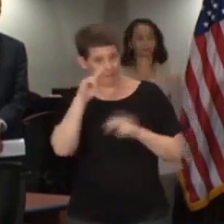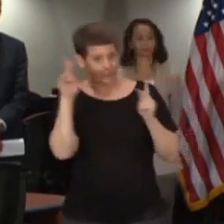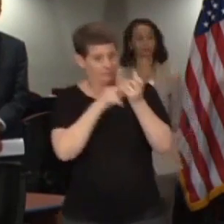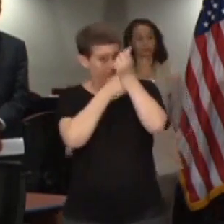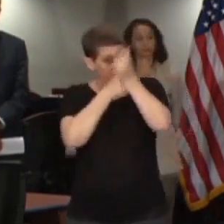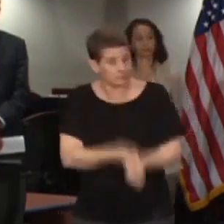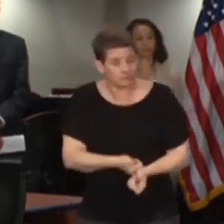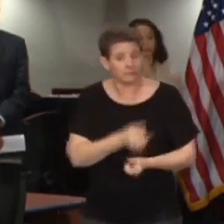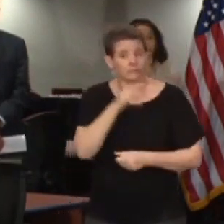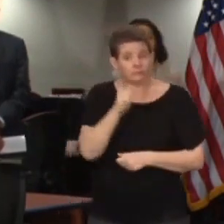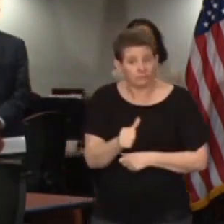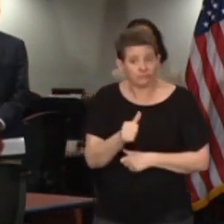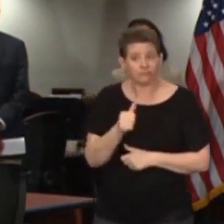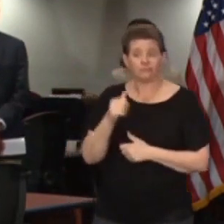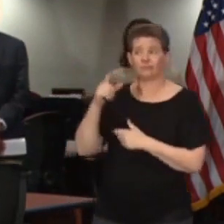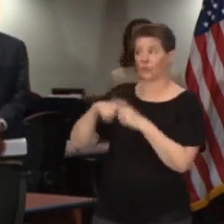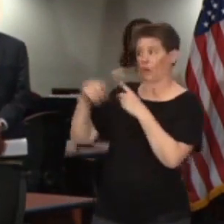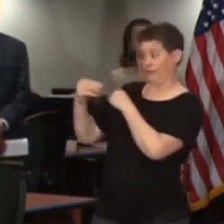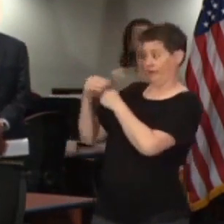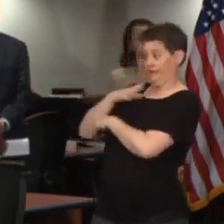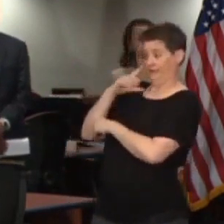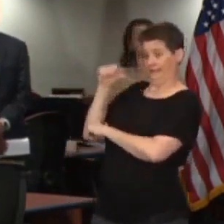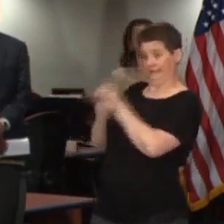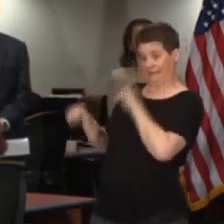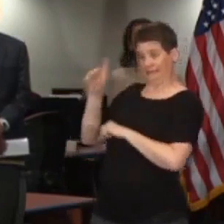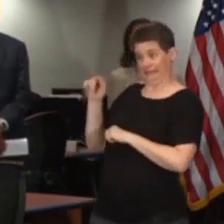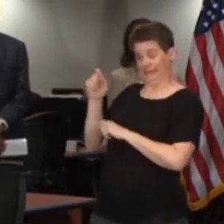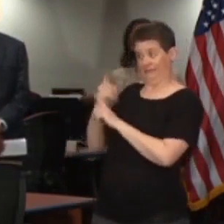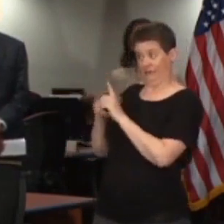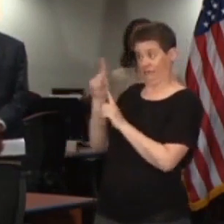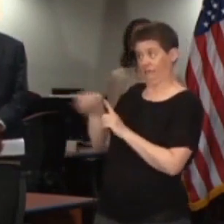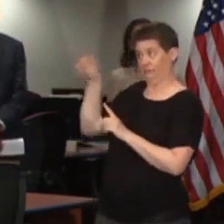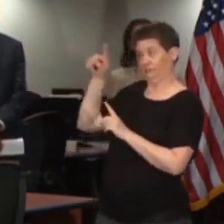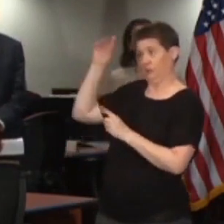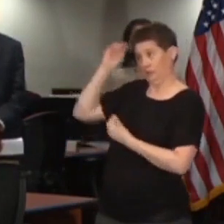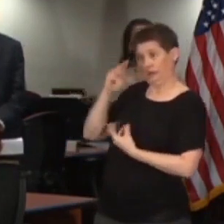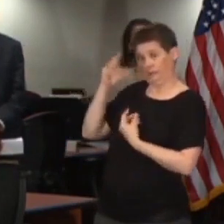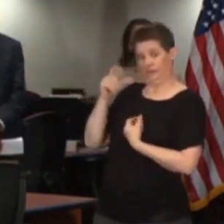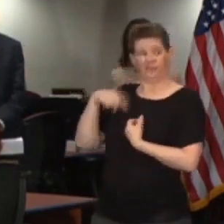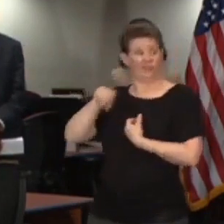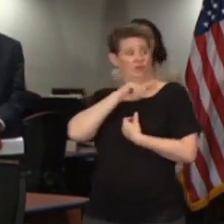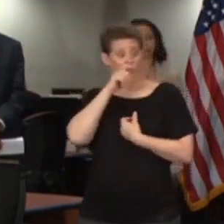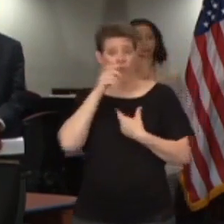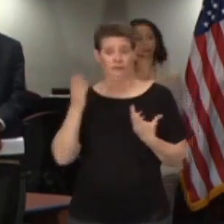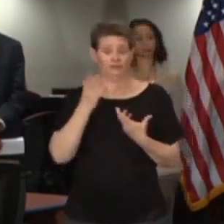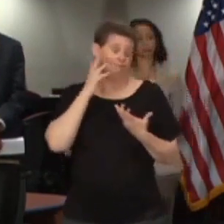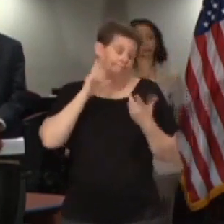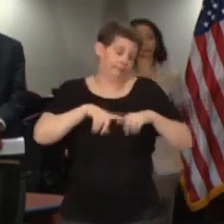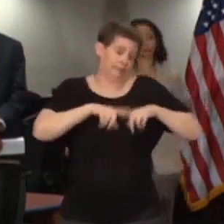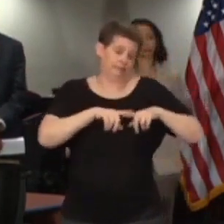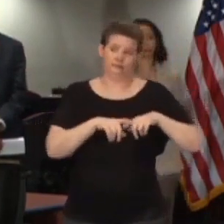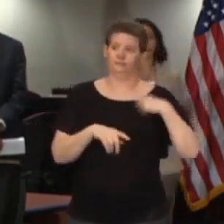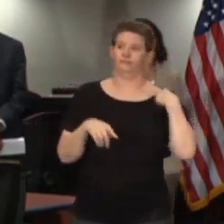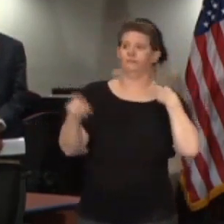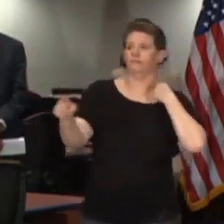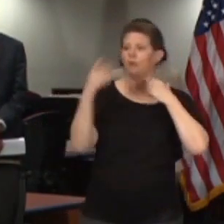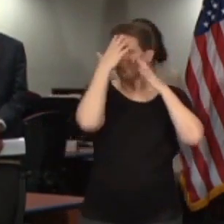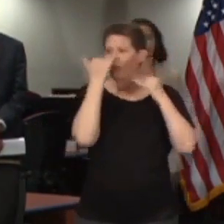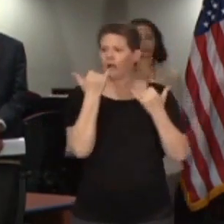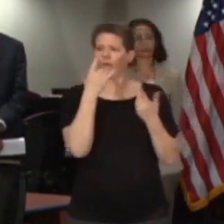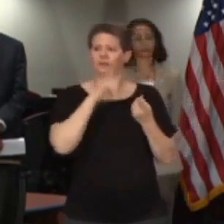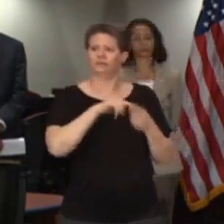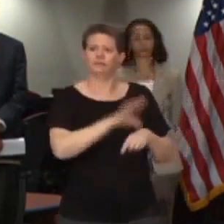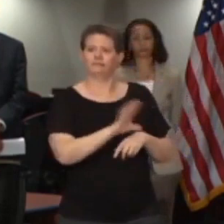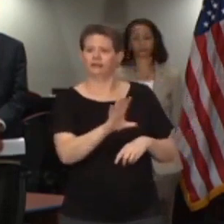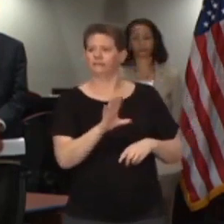advice and the science and data from the professionals, many of whom you see here and those they represent. Yes, sir. And why wait till five o'clock